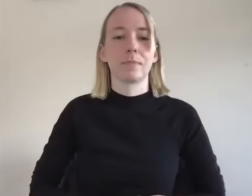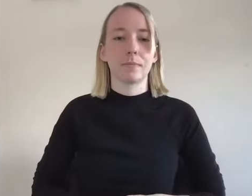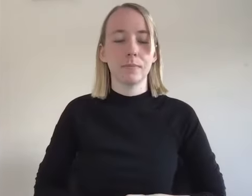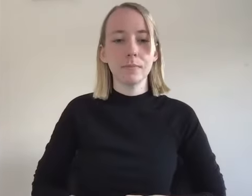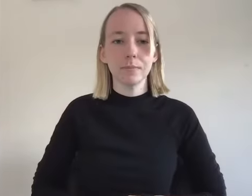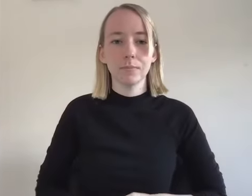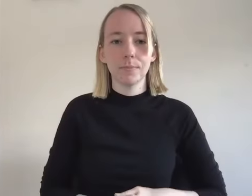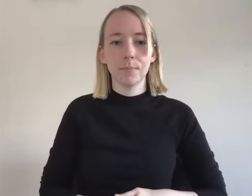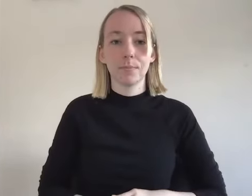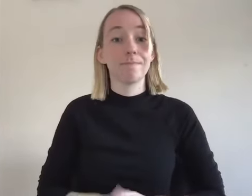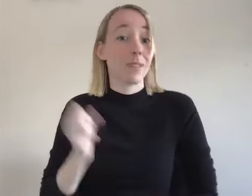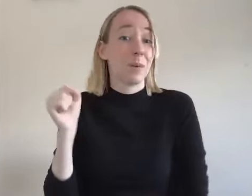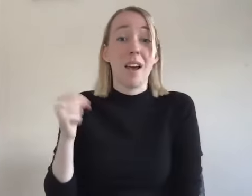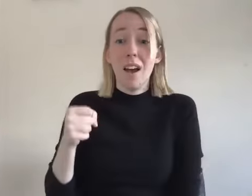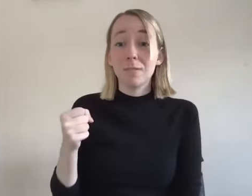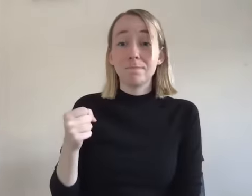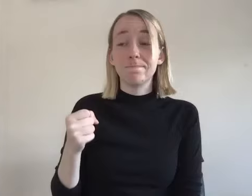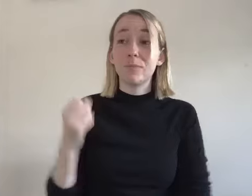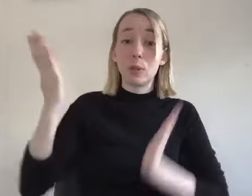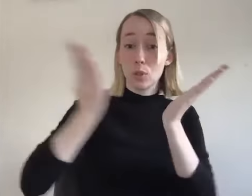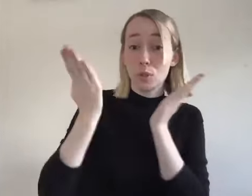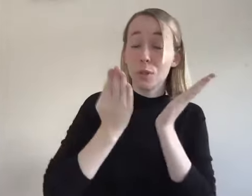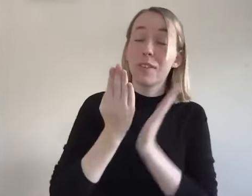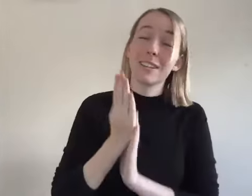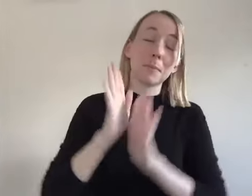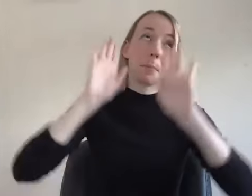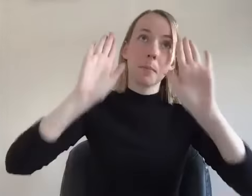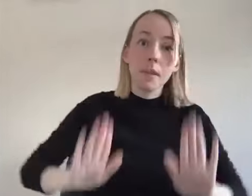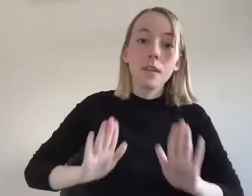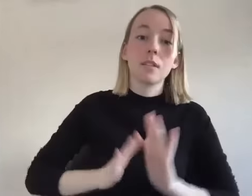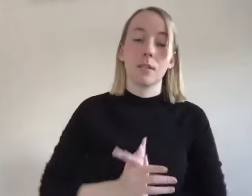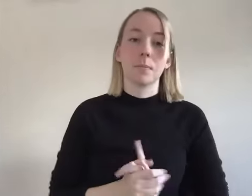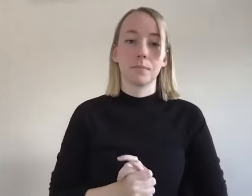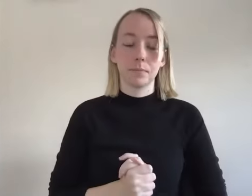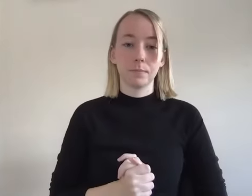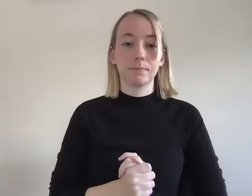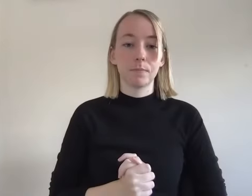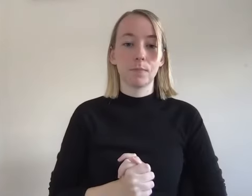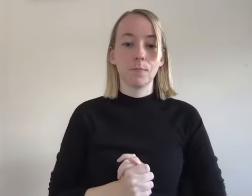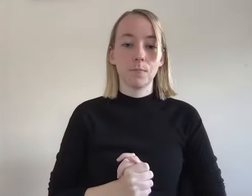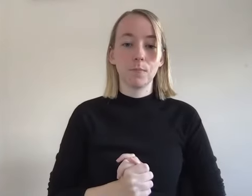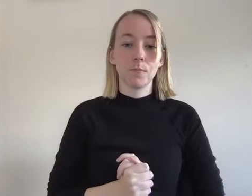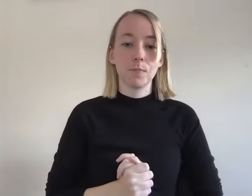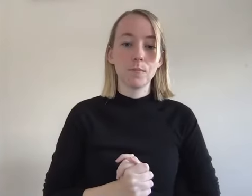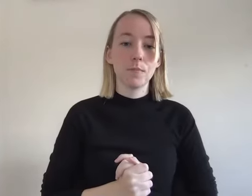um yeah like being of service has been incredible uh working